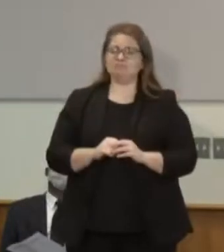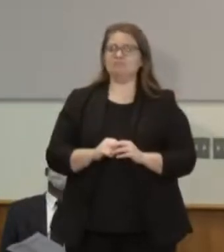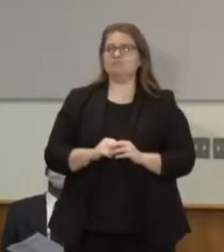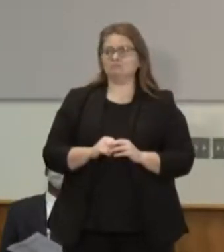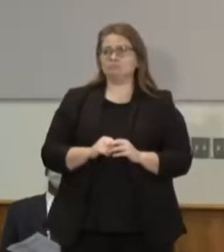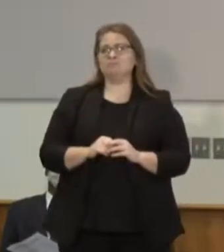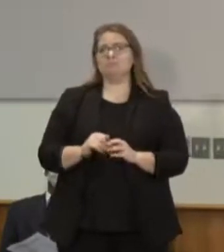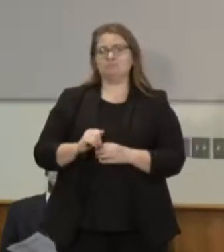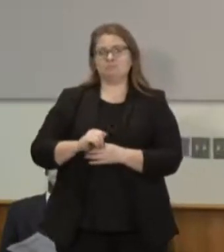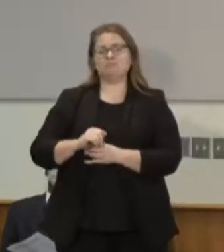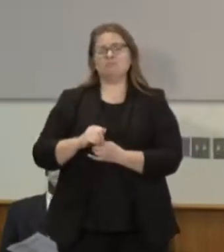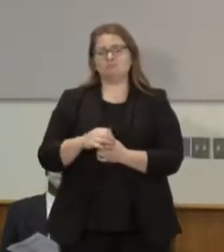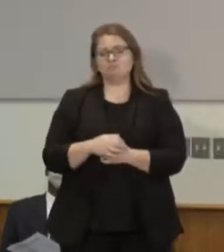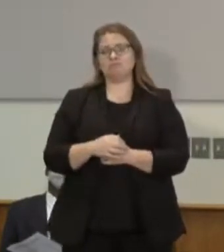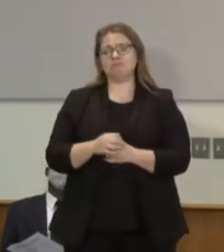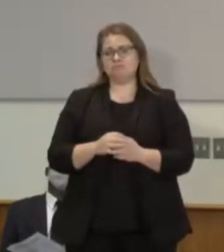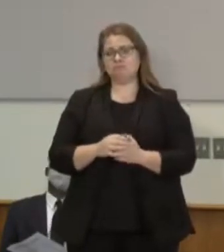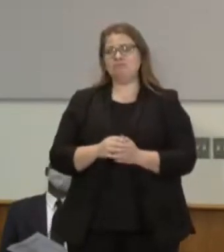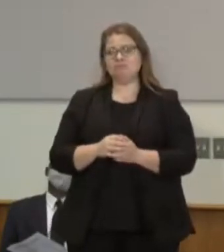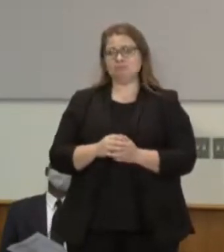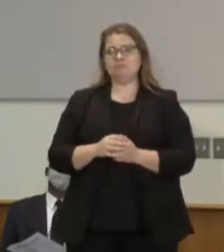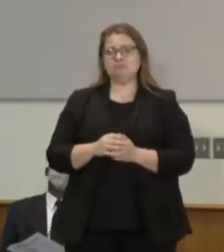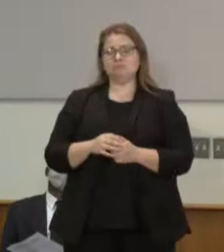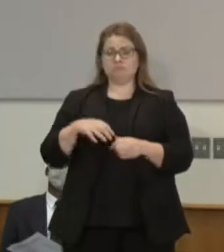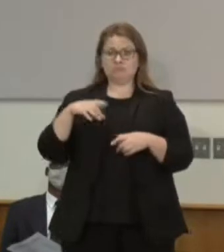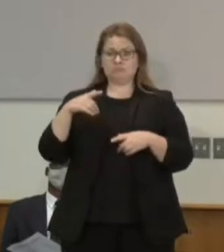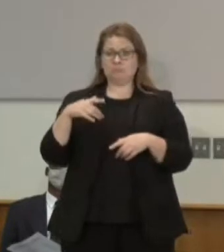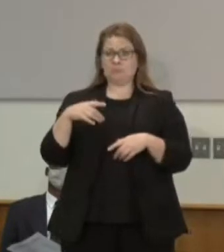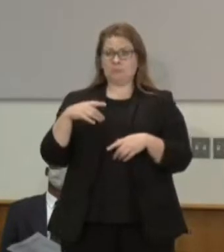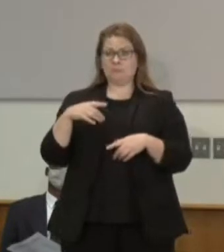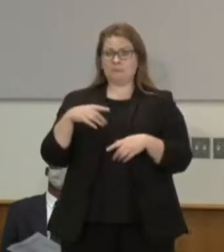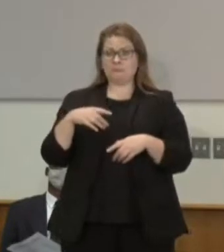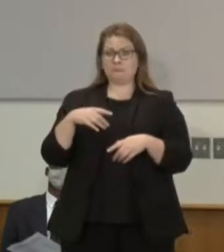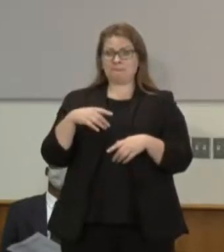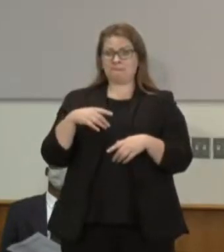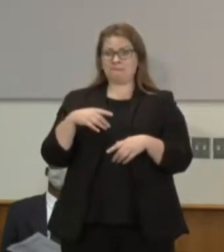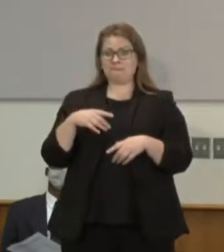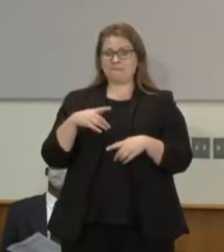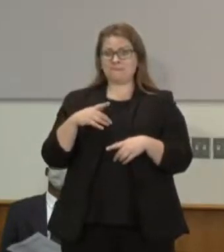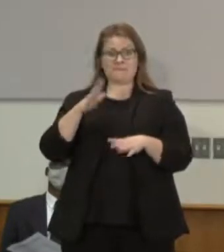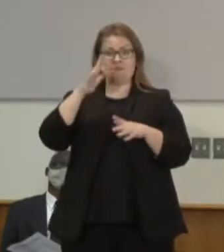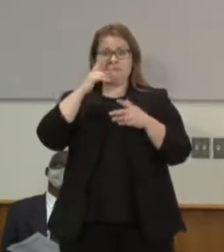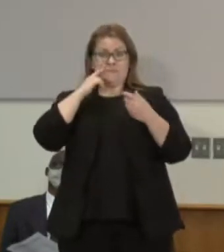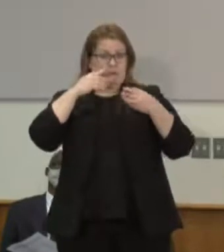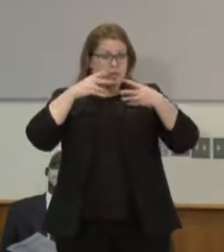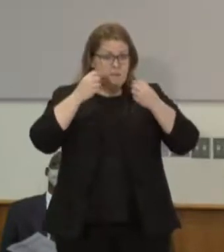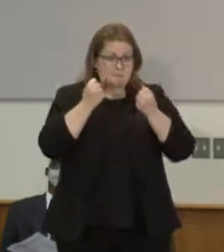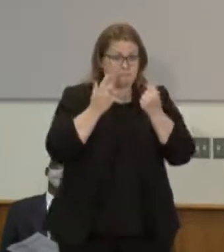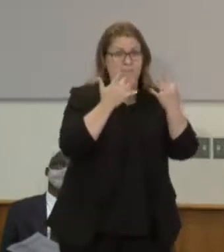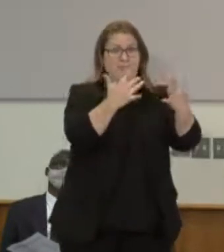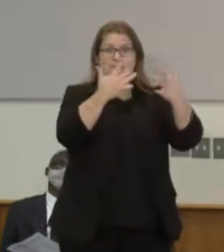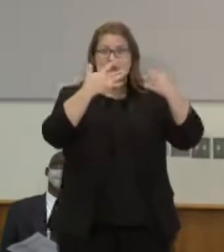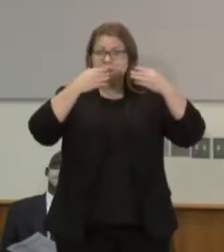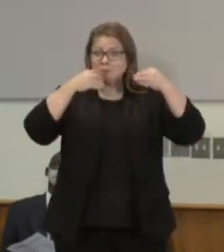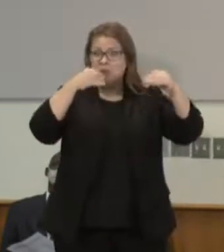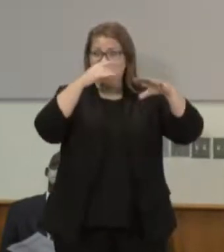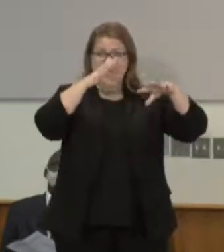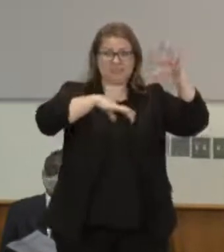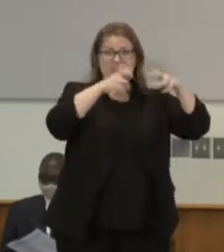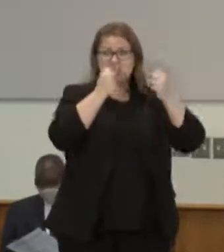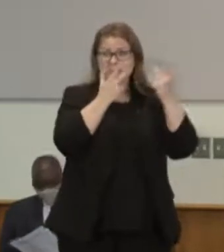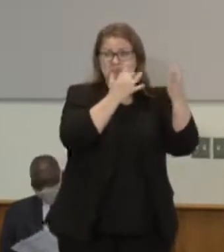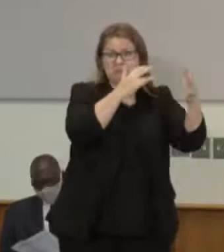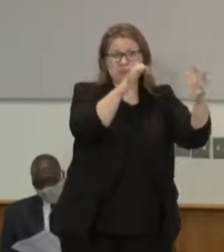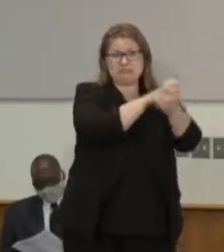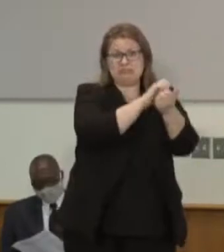this is equivalent to randomly burning or looting a store by indigenous people who have been speaking